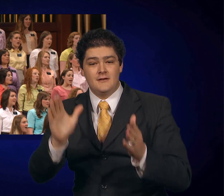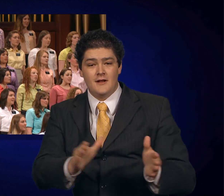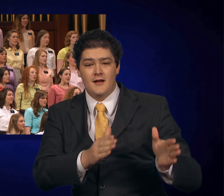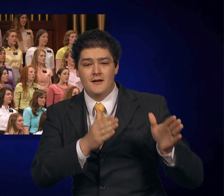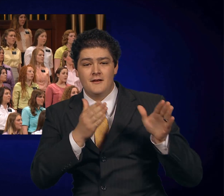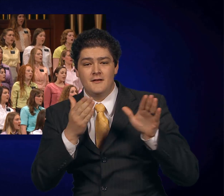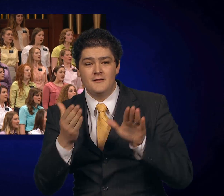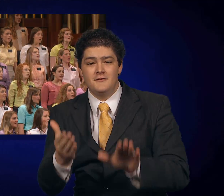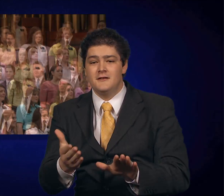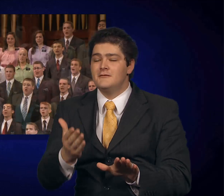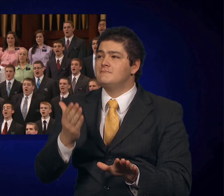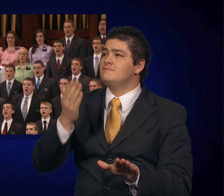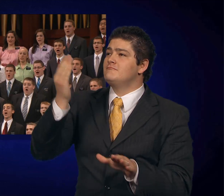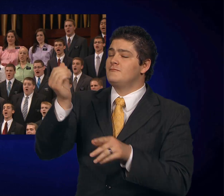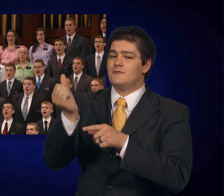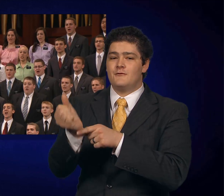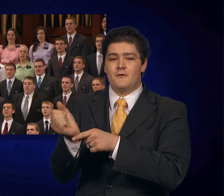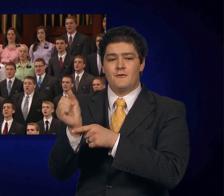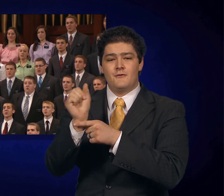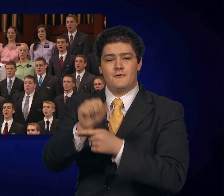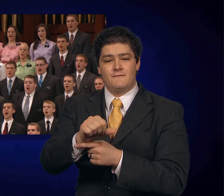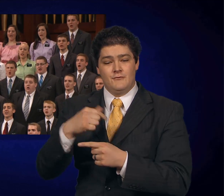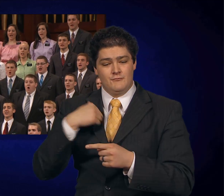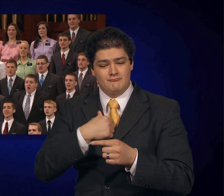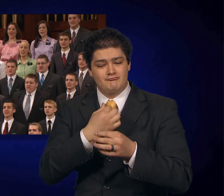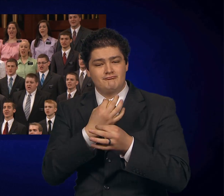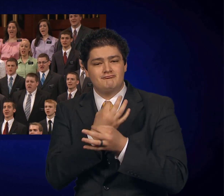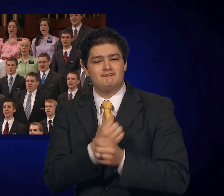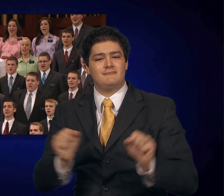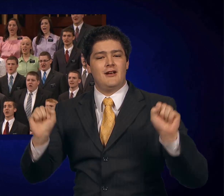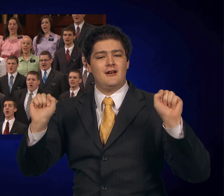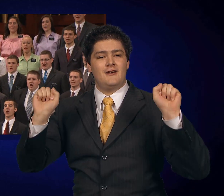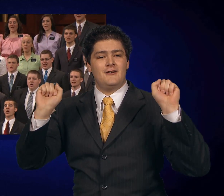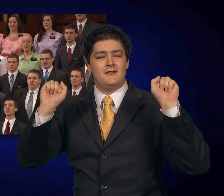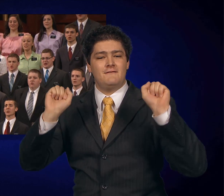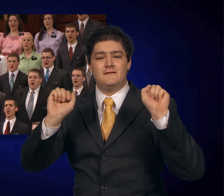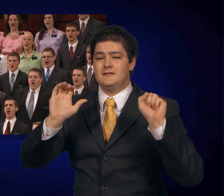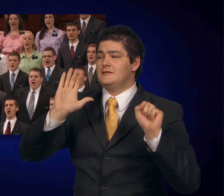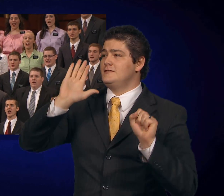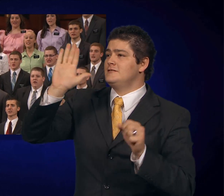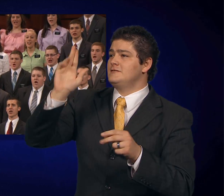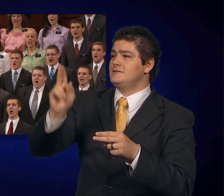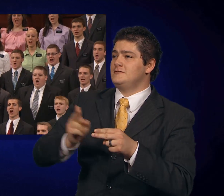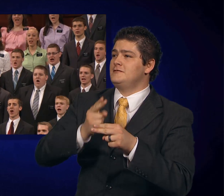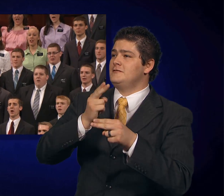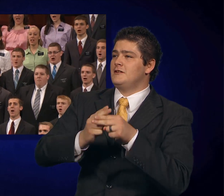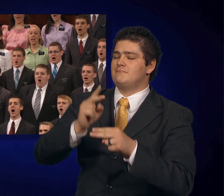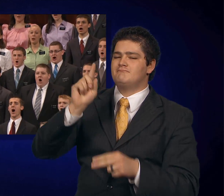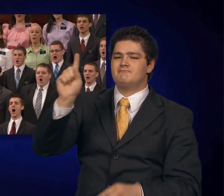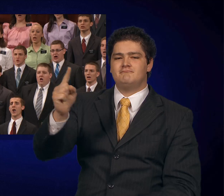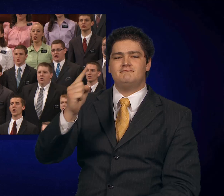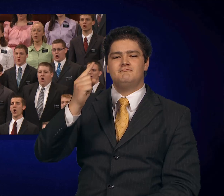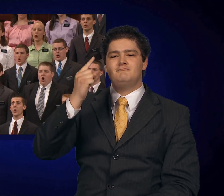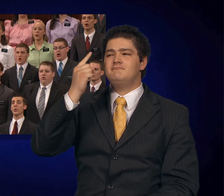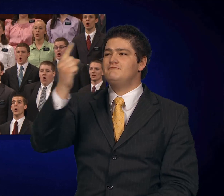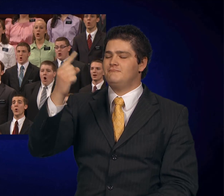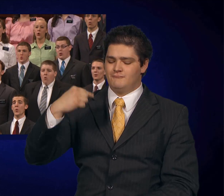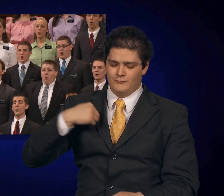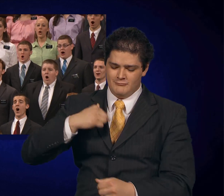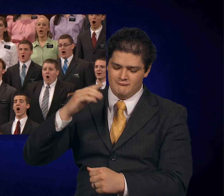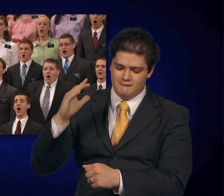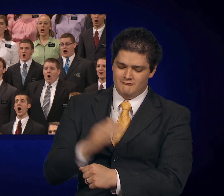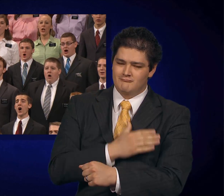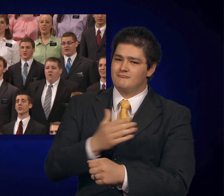me, his great name alone,